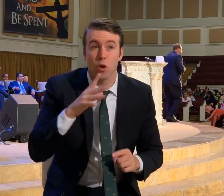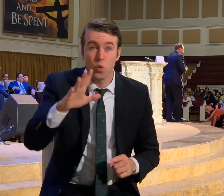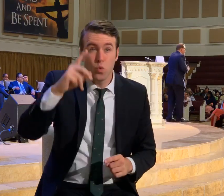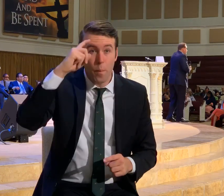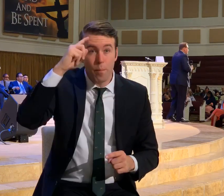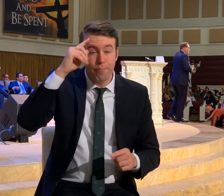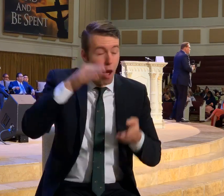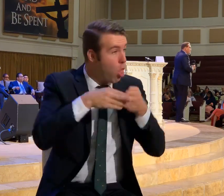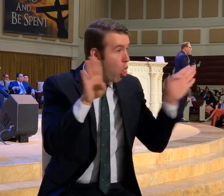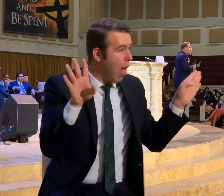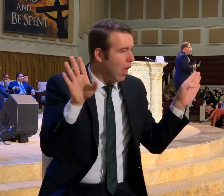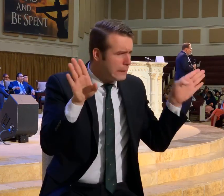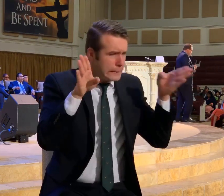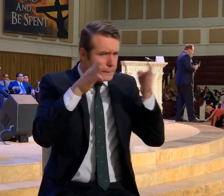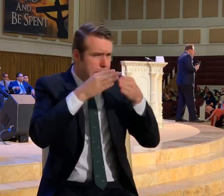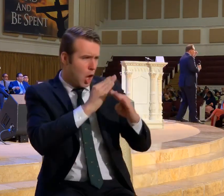your mind.